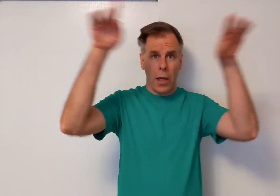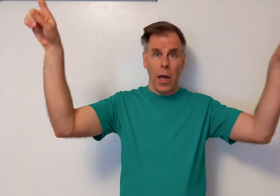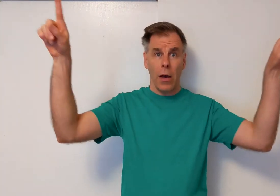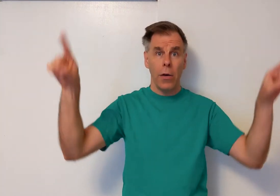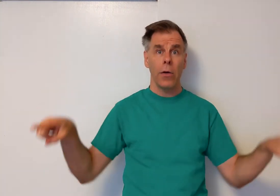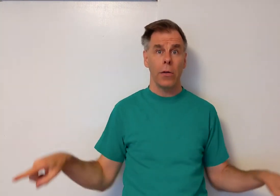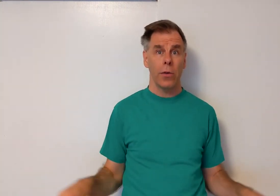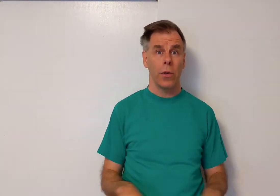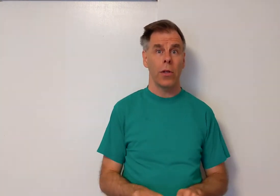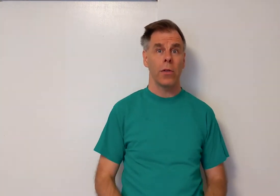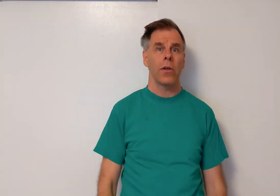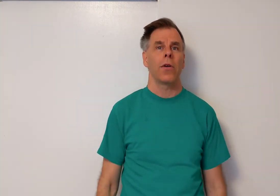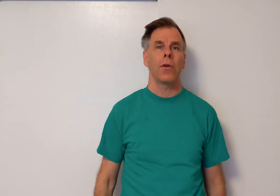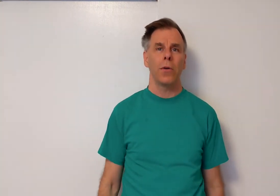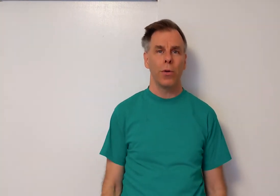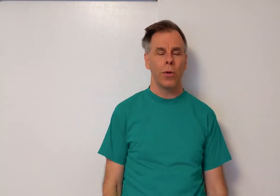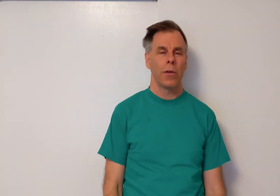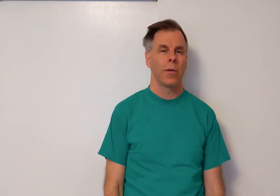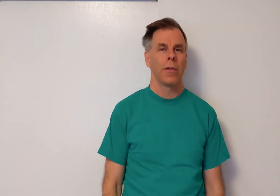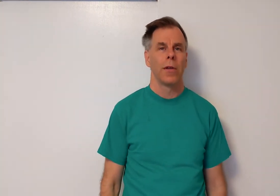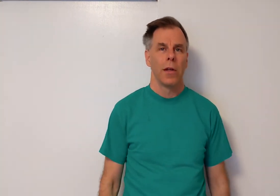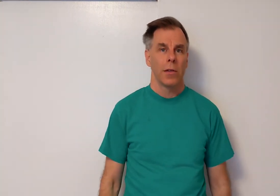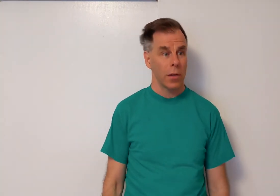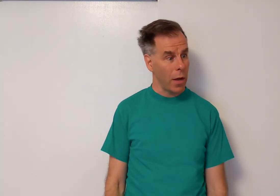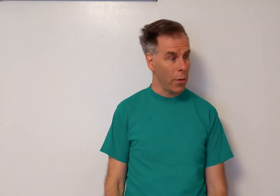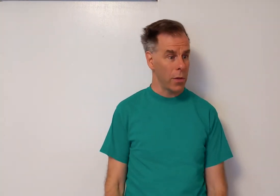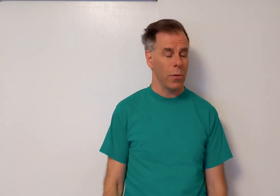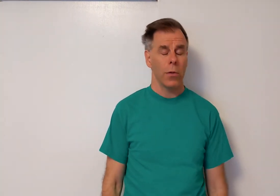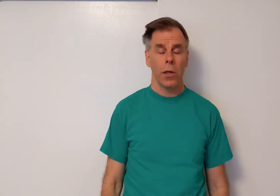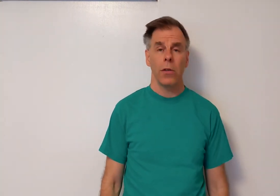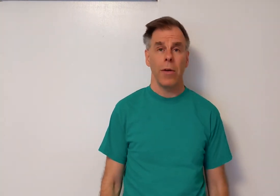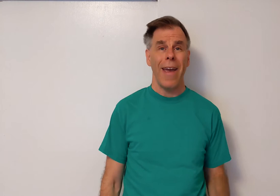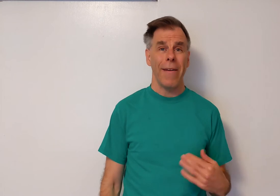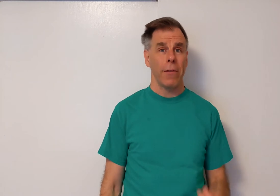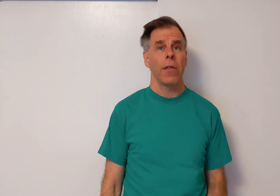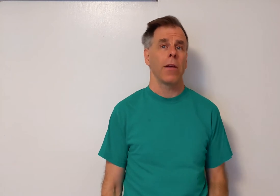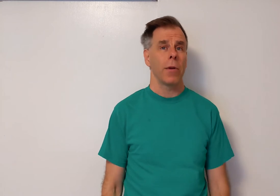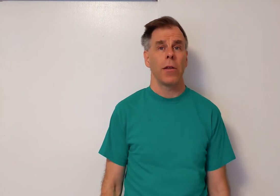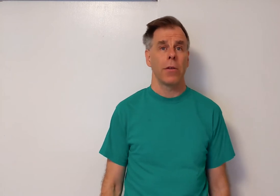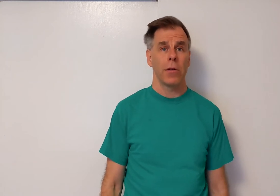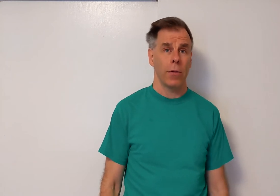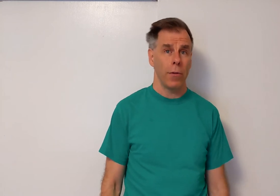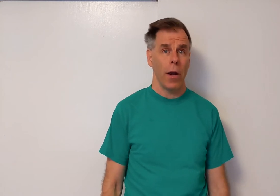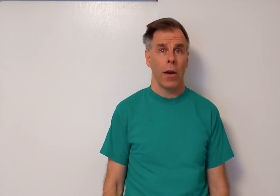out the window. So now we're going to do everything we learned so far.